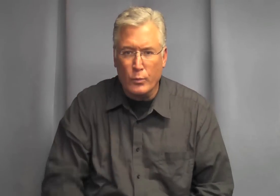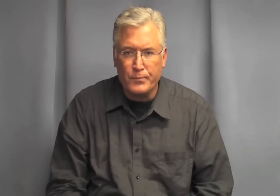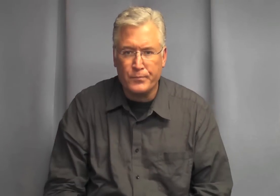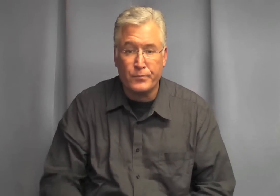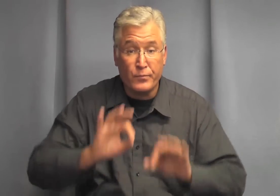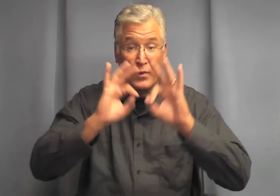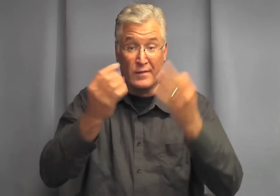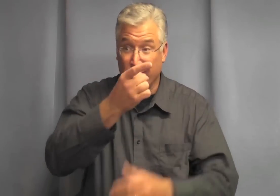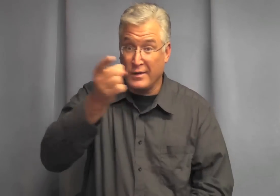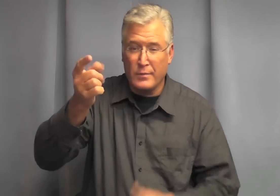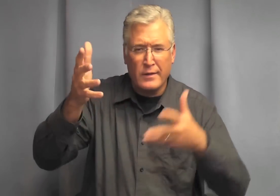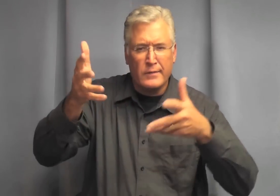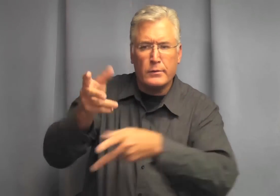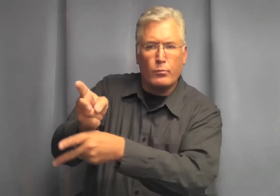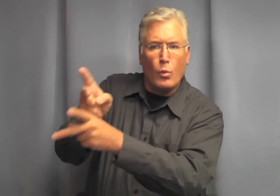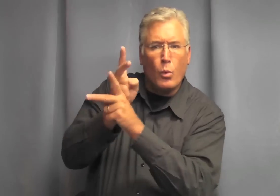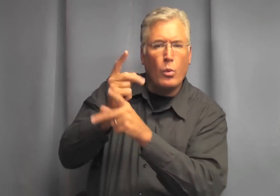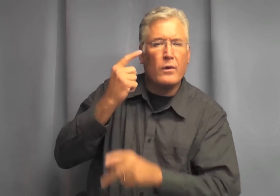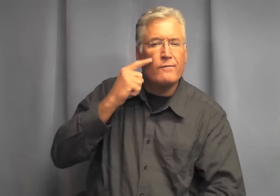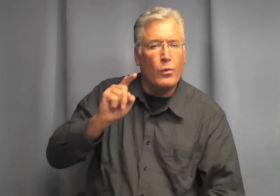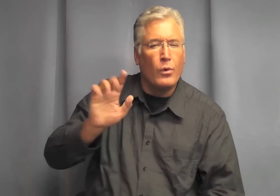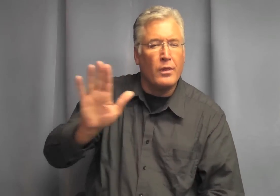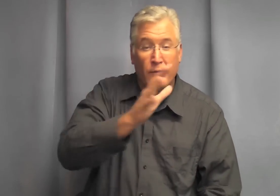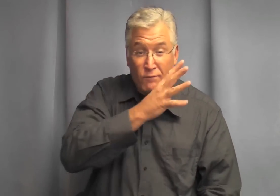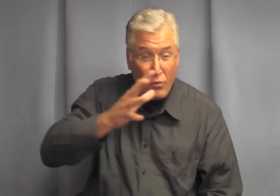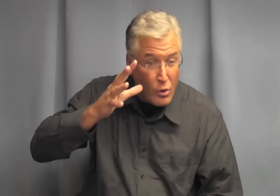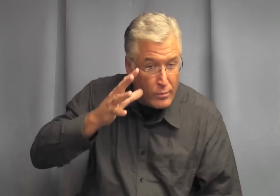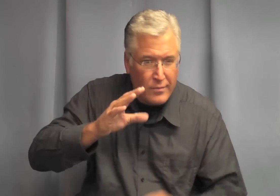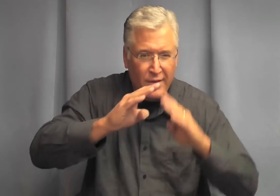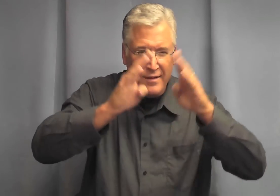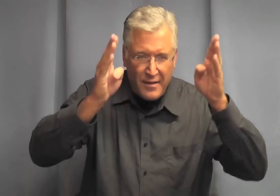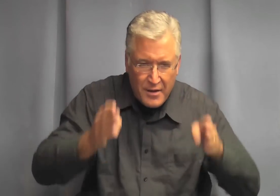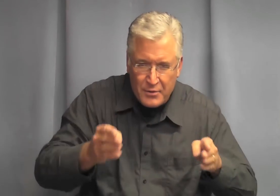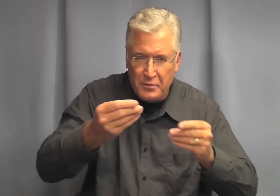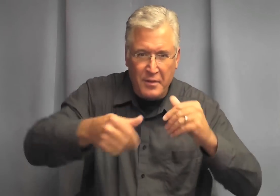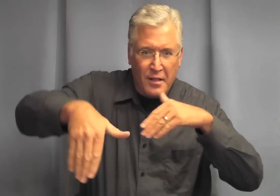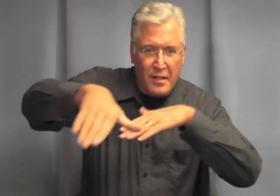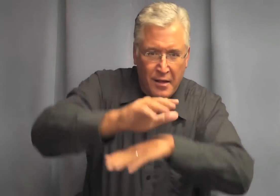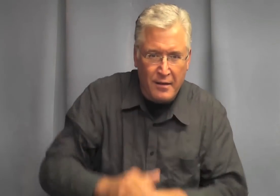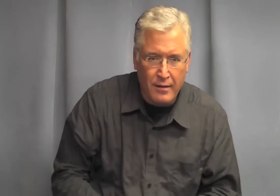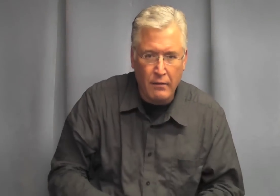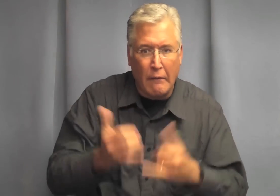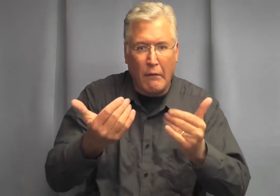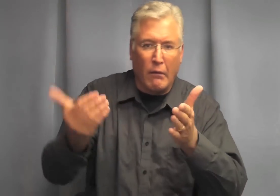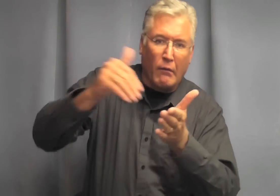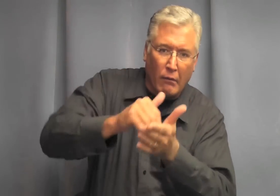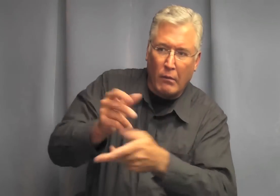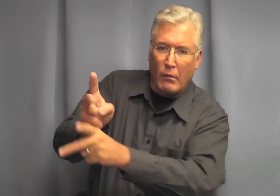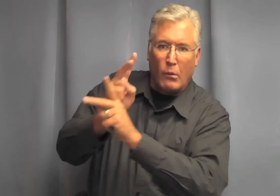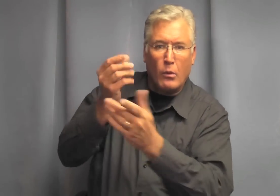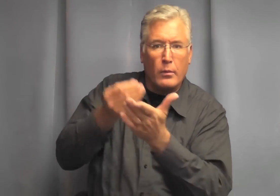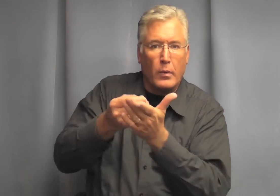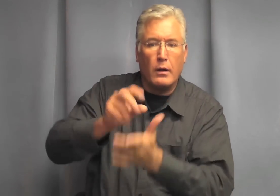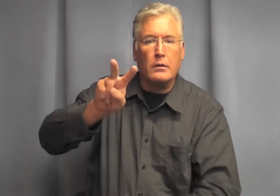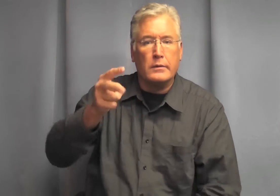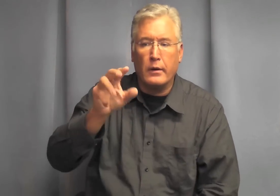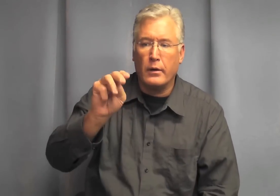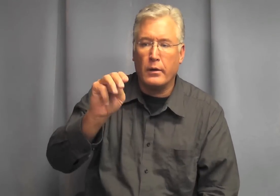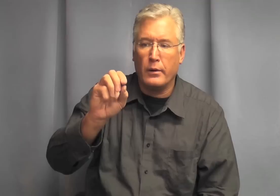wasn't much food anyway some of the families they even had to uh farmers they had to mortgage their farms again because they